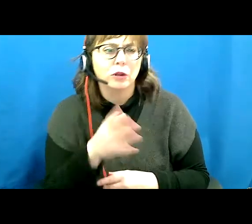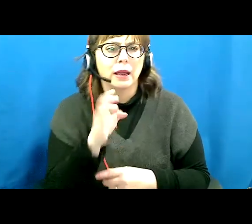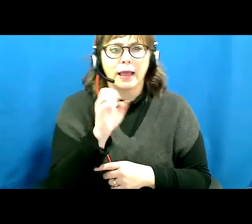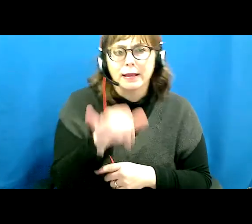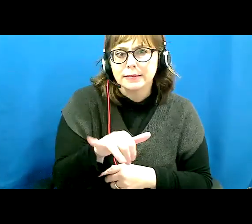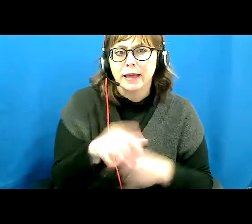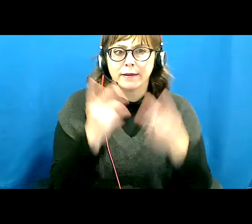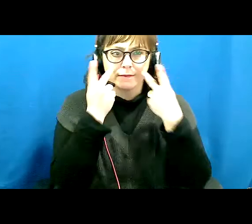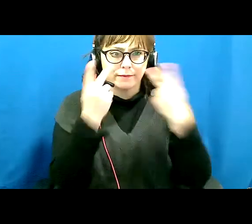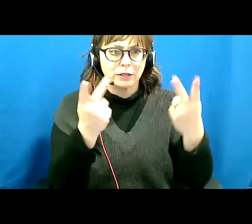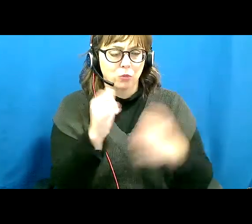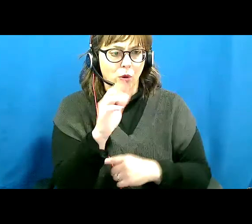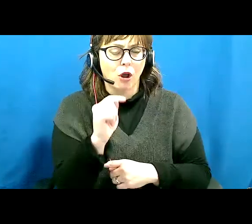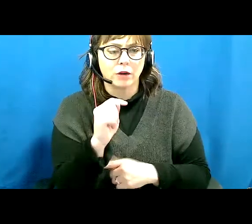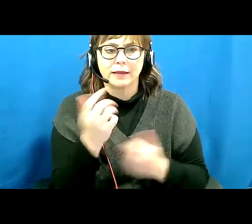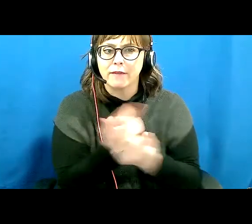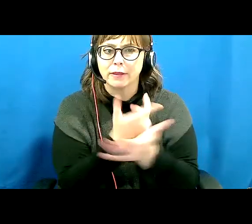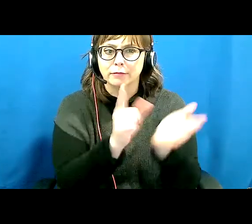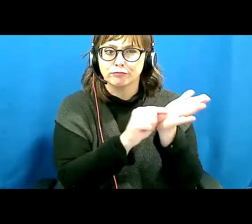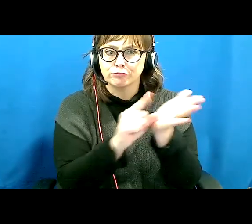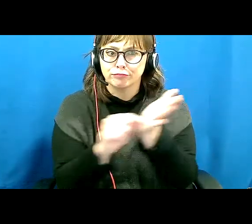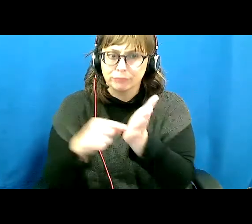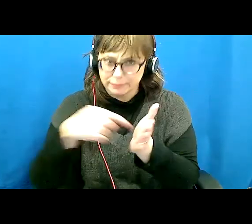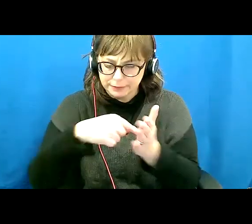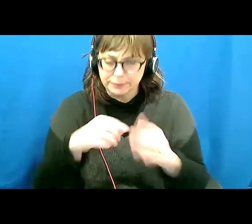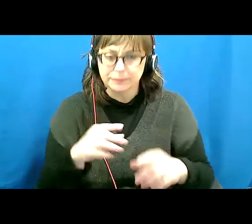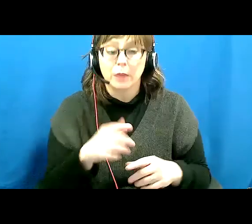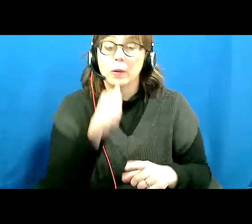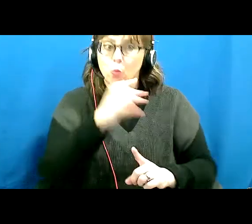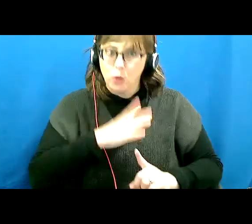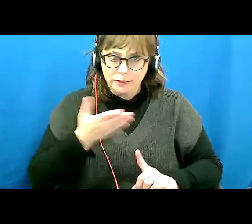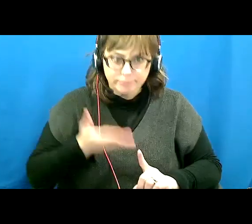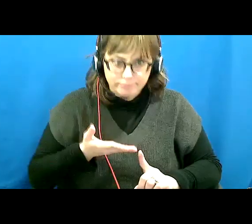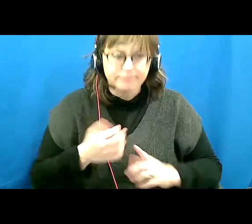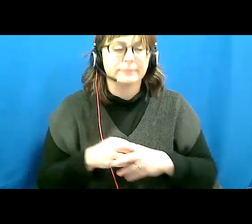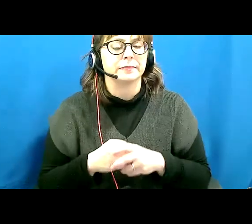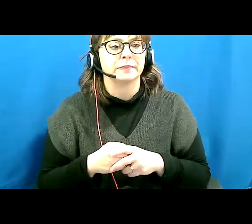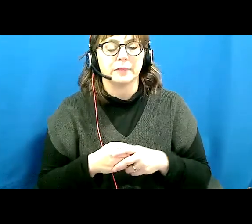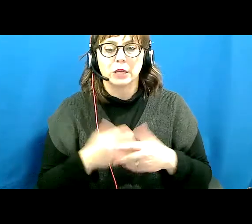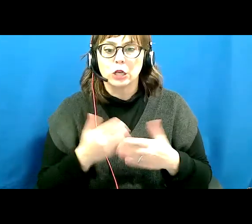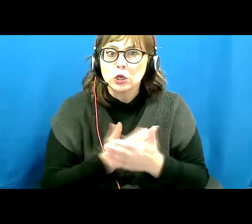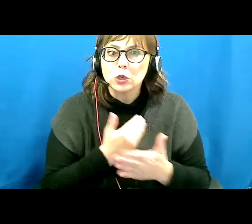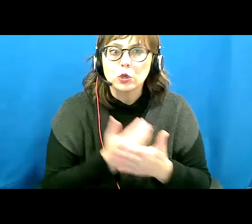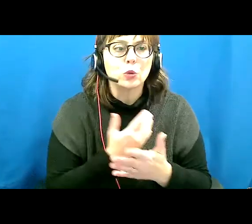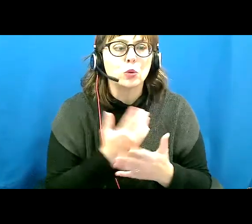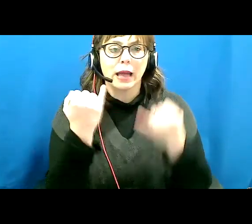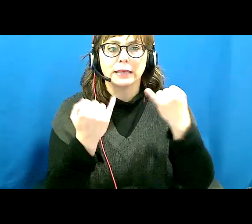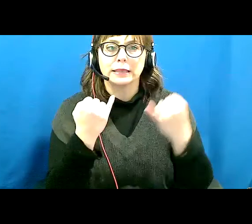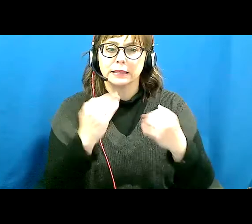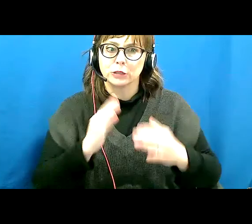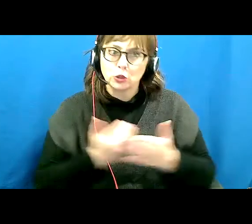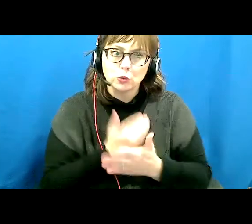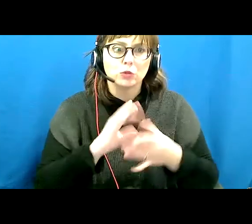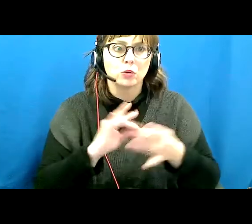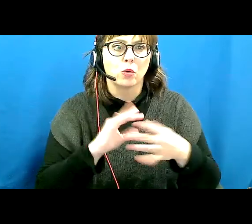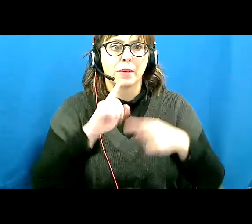And it places women themselves at the center of new and emerging narratives about disabilities. We